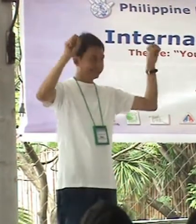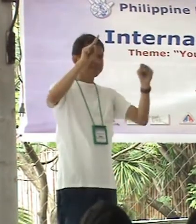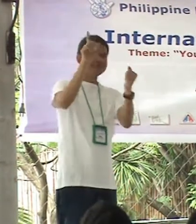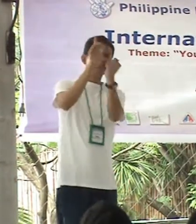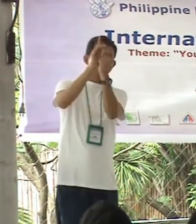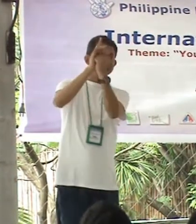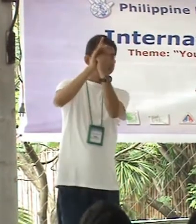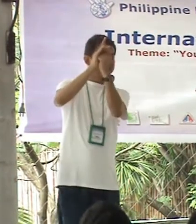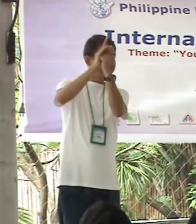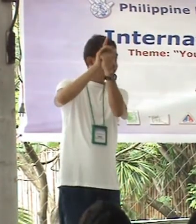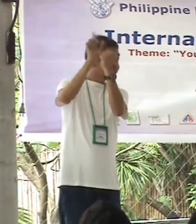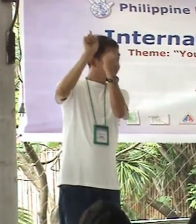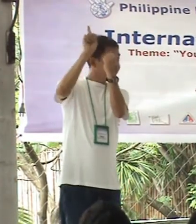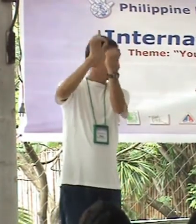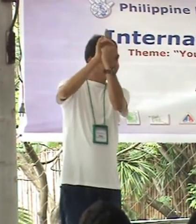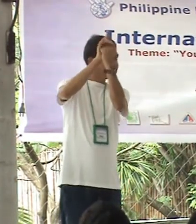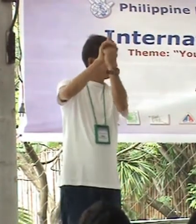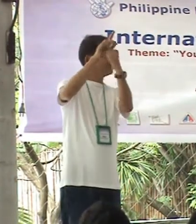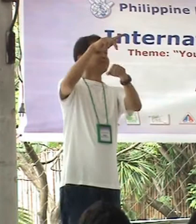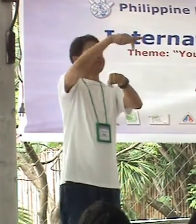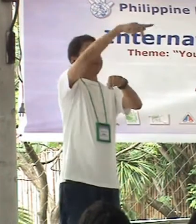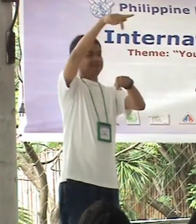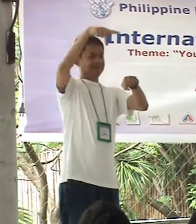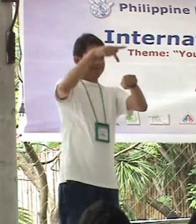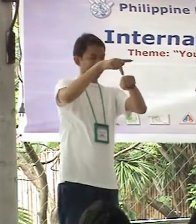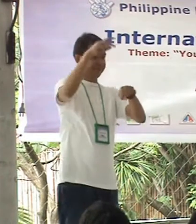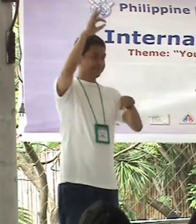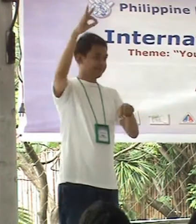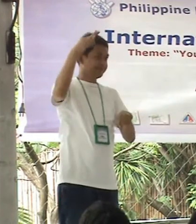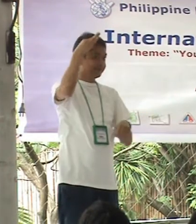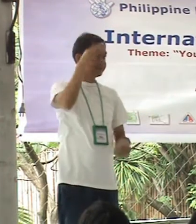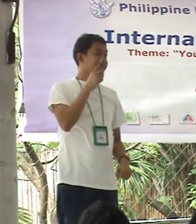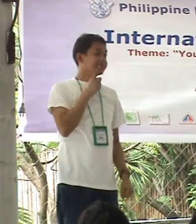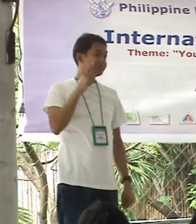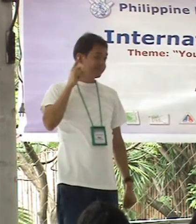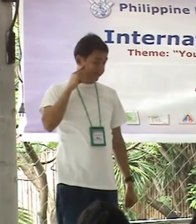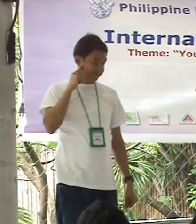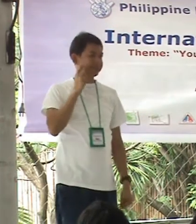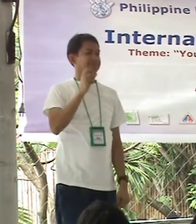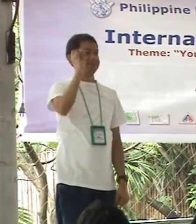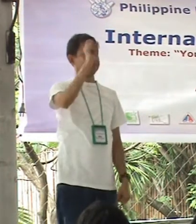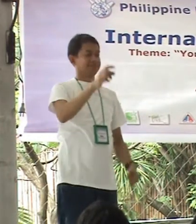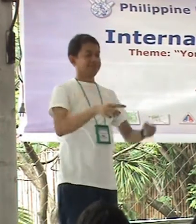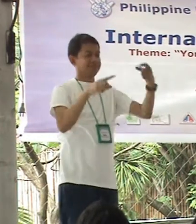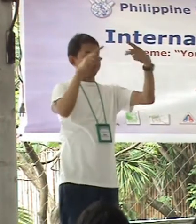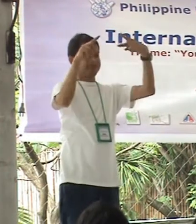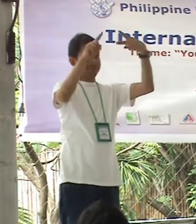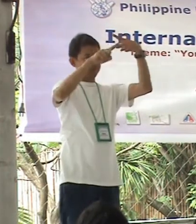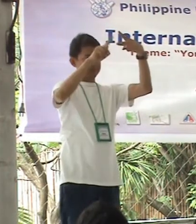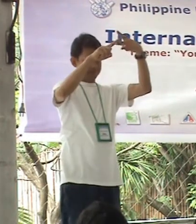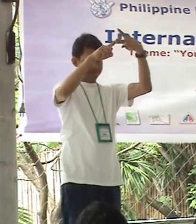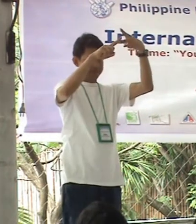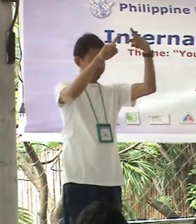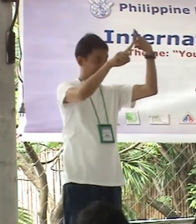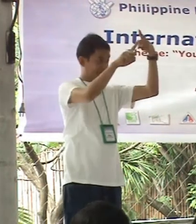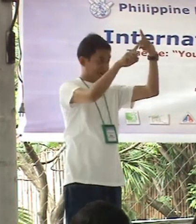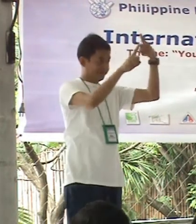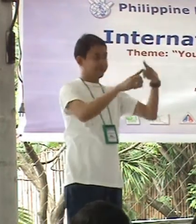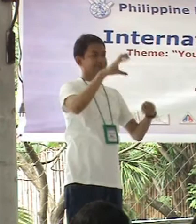senyos. Ako yung... Ito yung senyos. Ano to? Ito yung ibig sabihin ng Philippine Federation of the Deaf. Pangalawa,